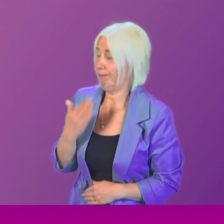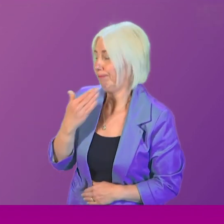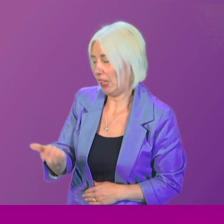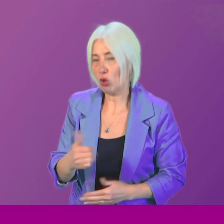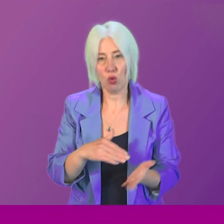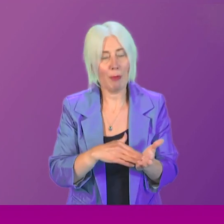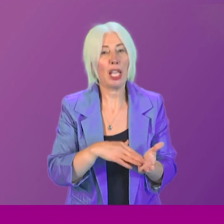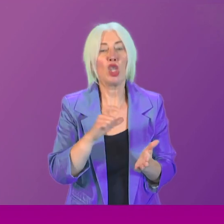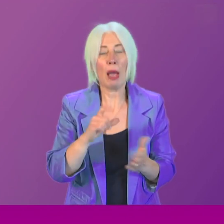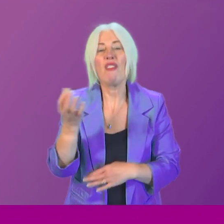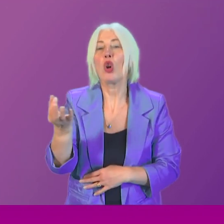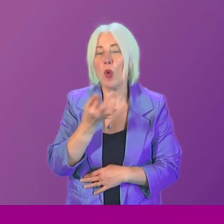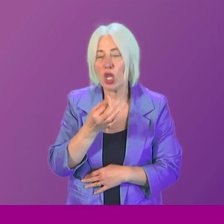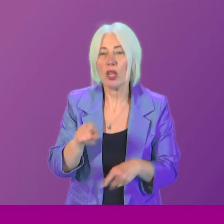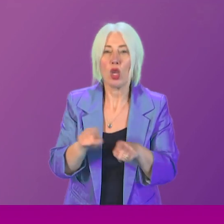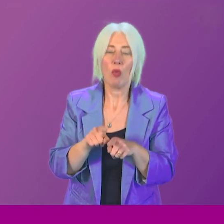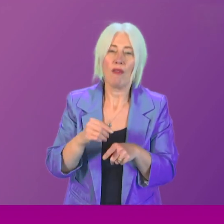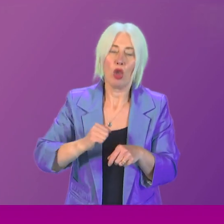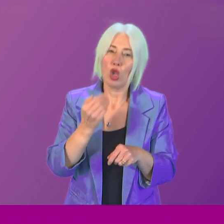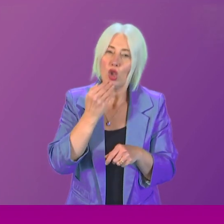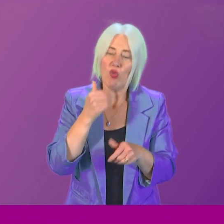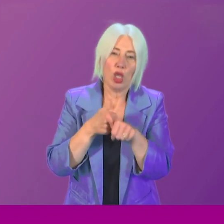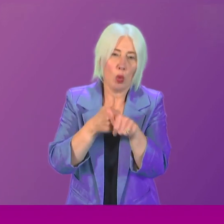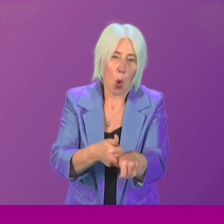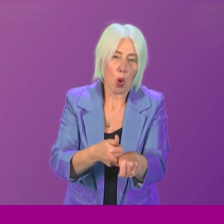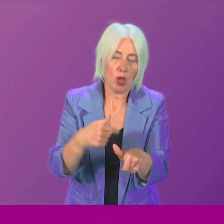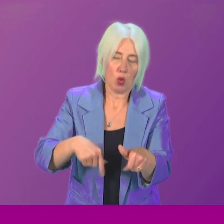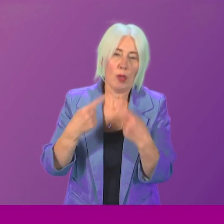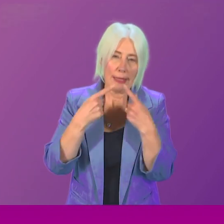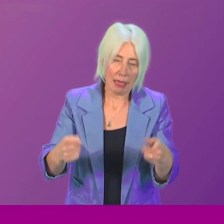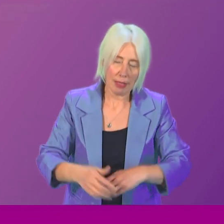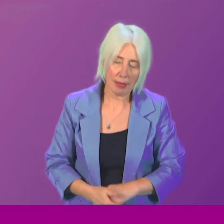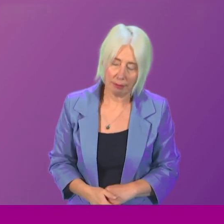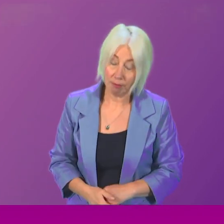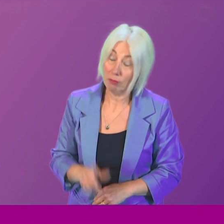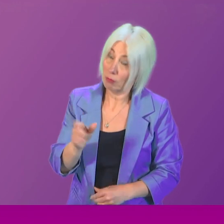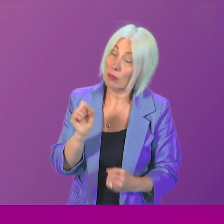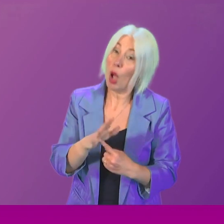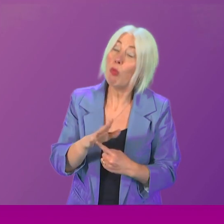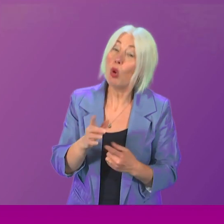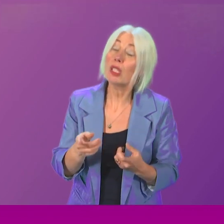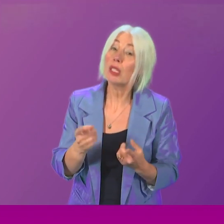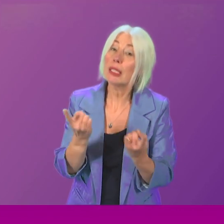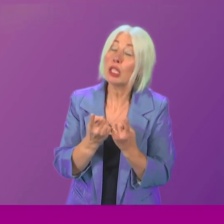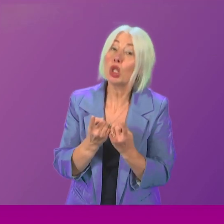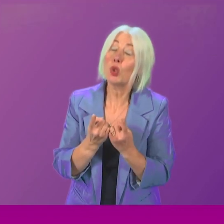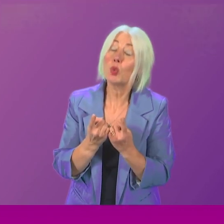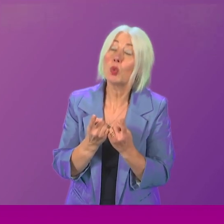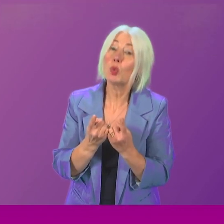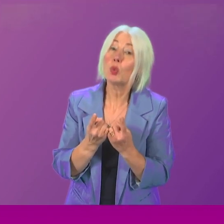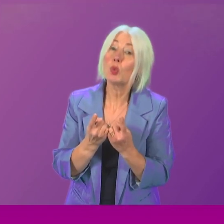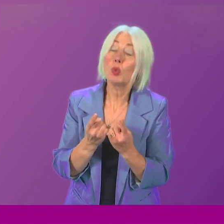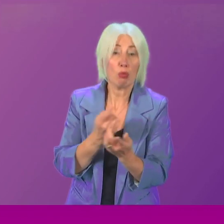Chapman for her question and for associating the Scottish Green Party with today's statement. She raises an important issue. Many people